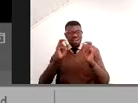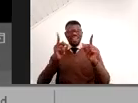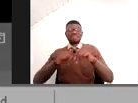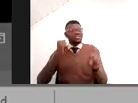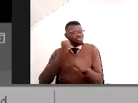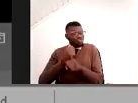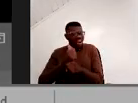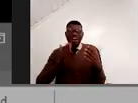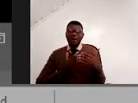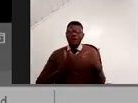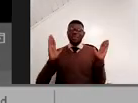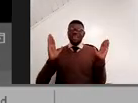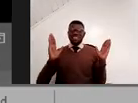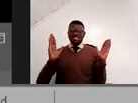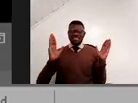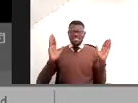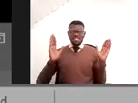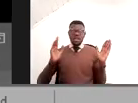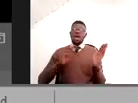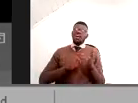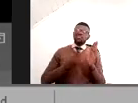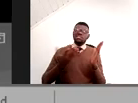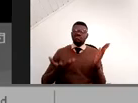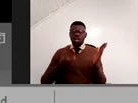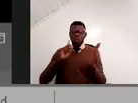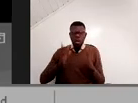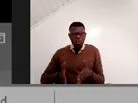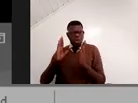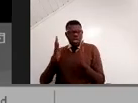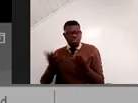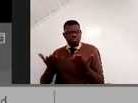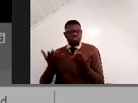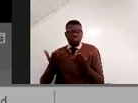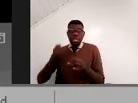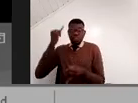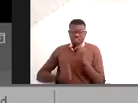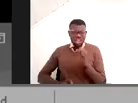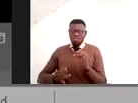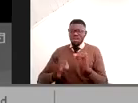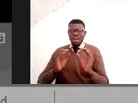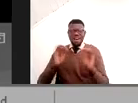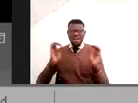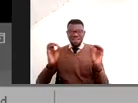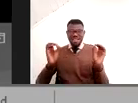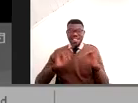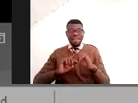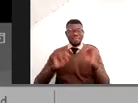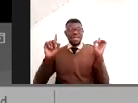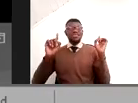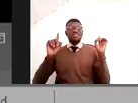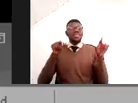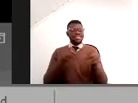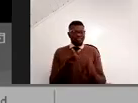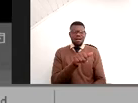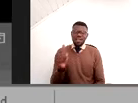it's not that it's just a one way dead end road. But the other thing is